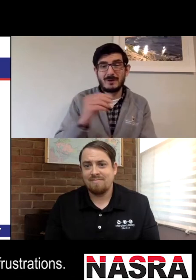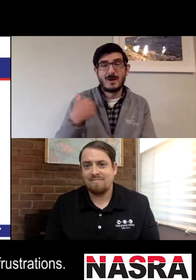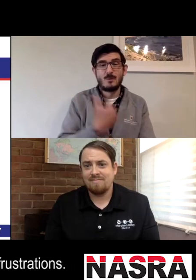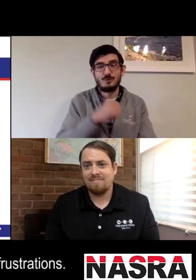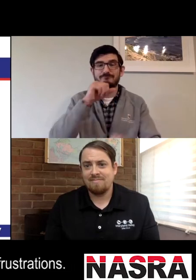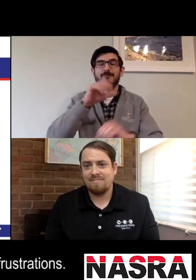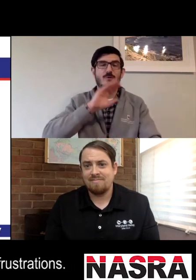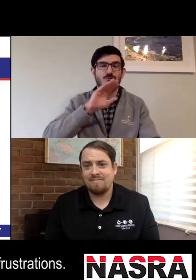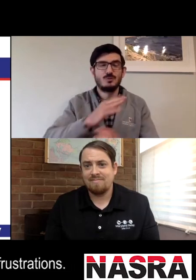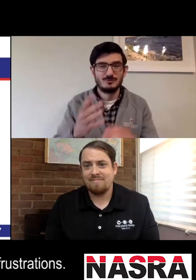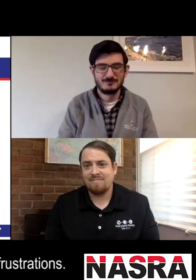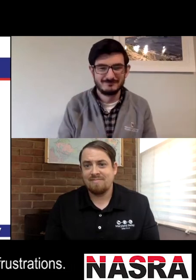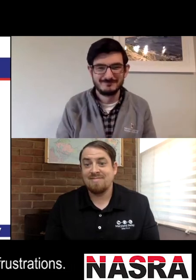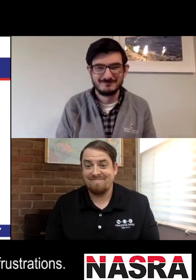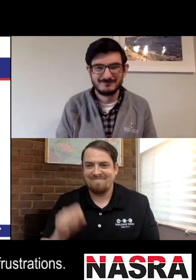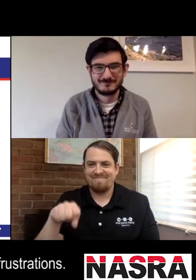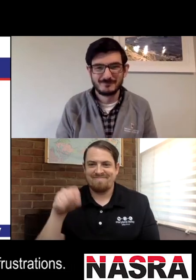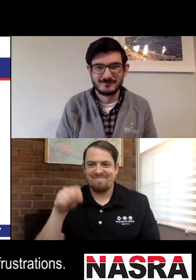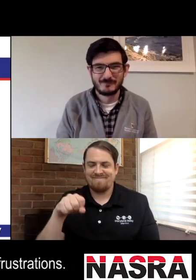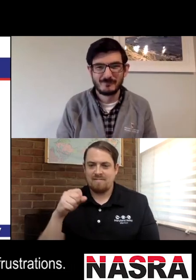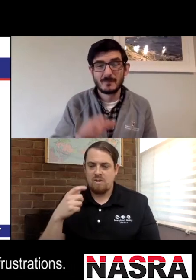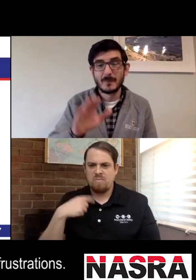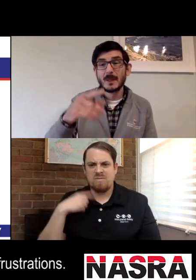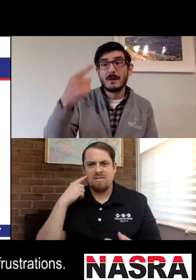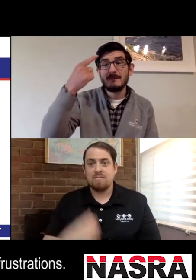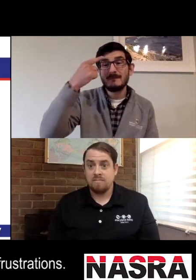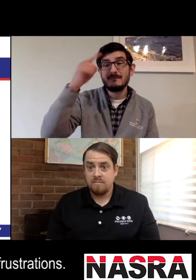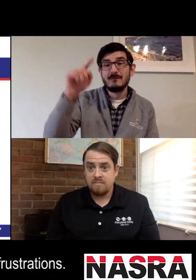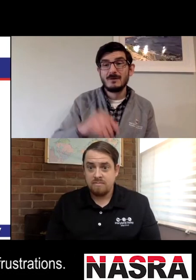and learn from our work and from our frustrations.